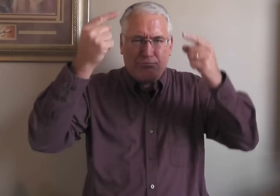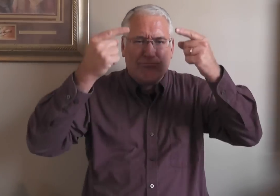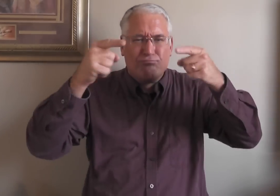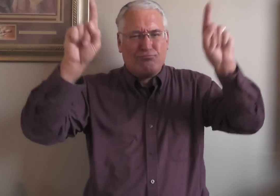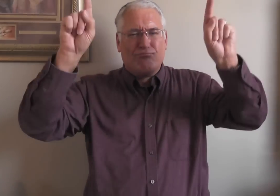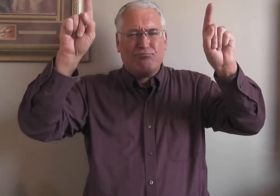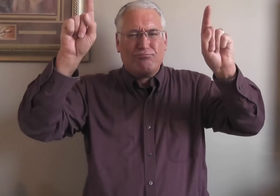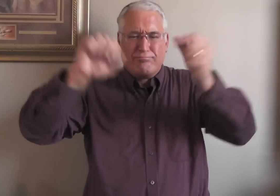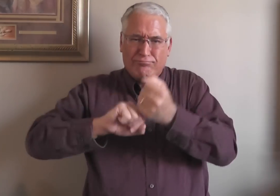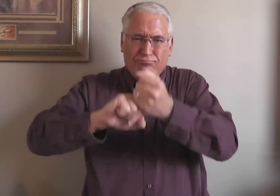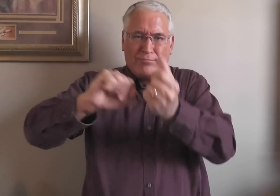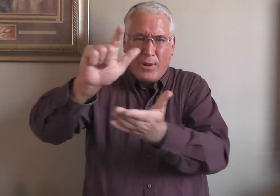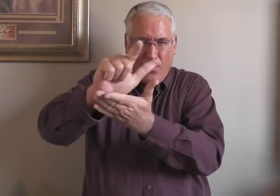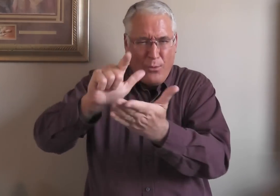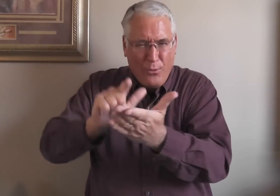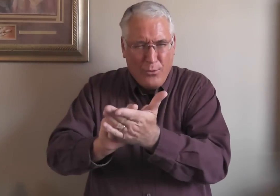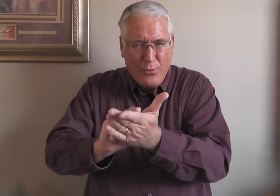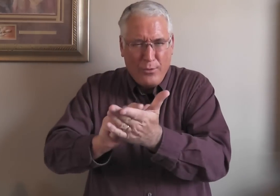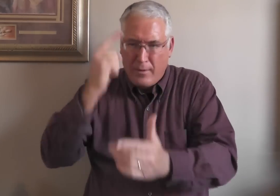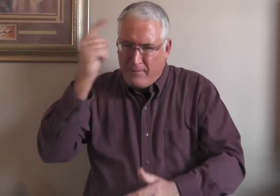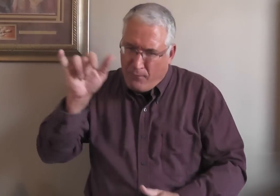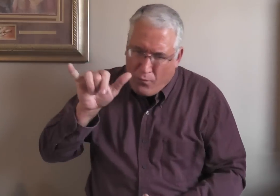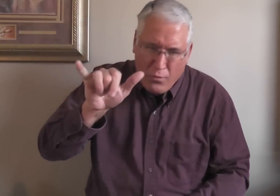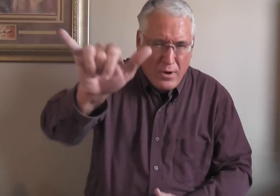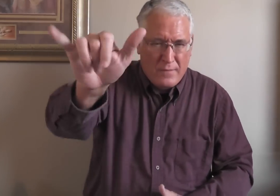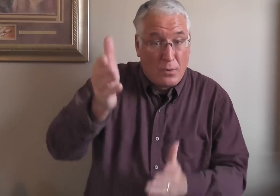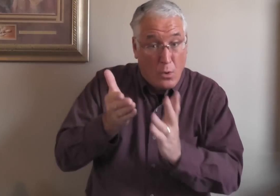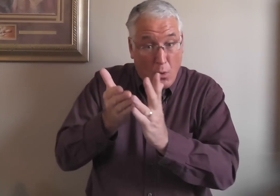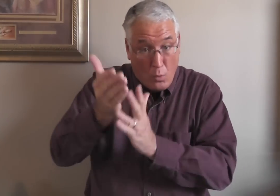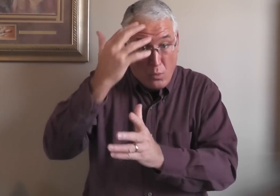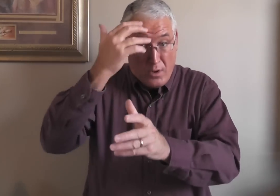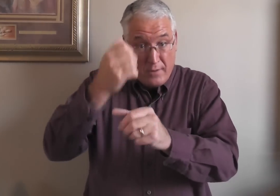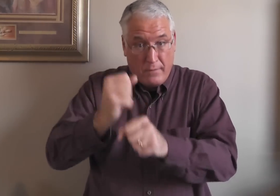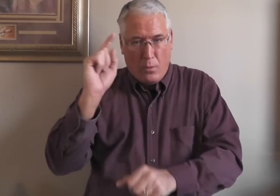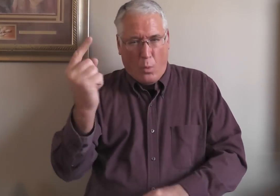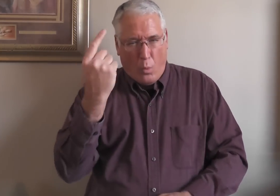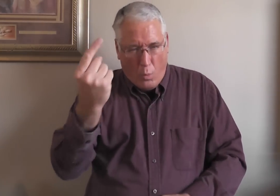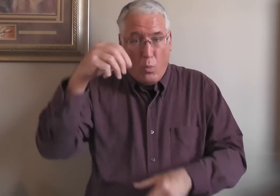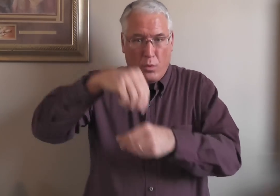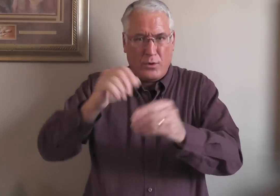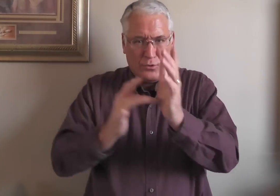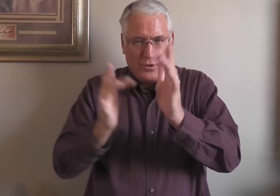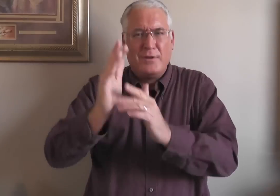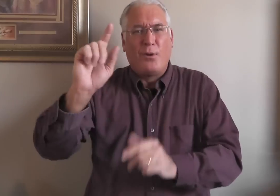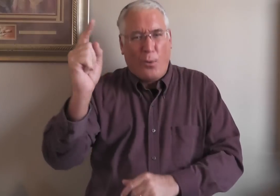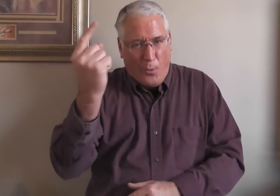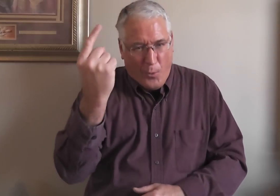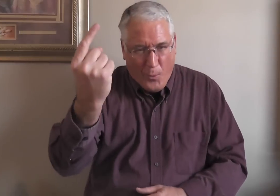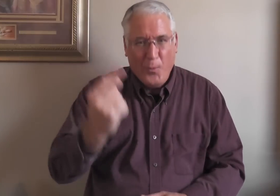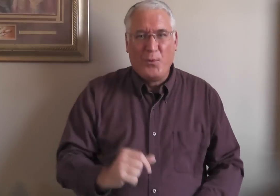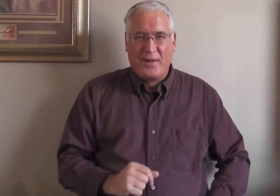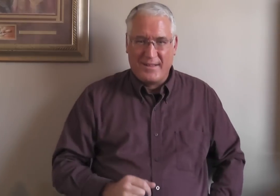That's how we are successful in upholding the law for eternity through faith in Jesus Christ alone.